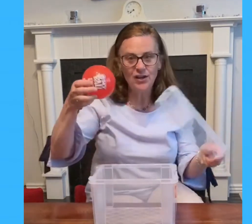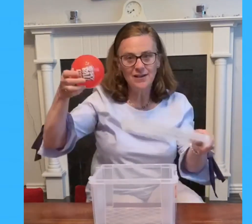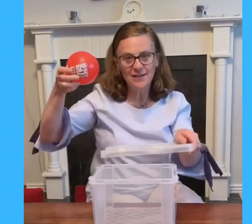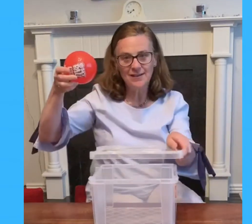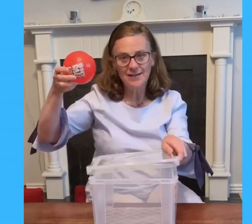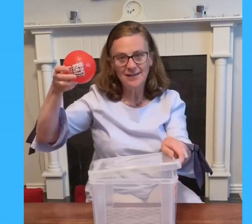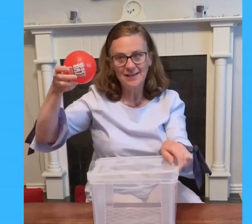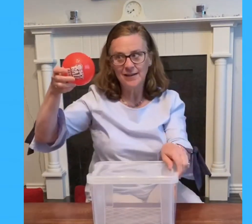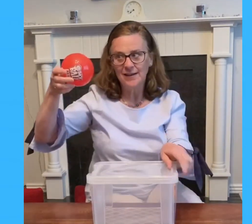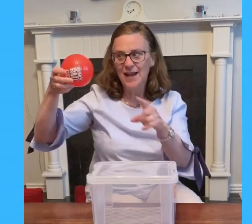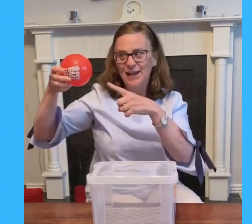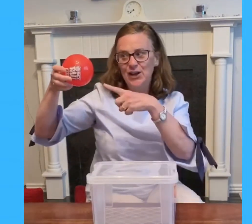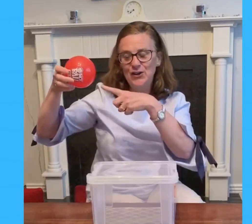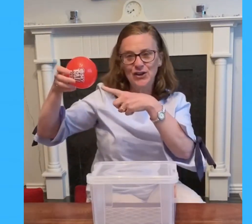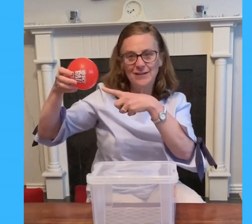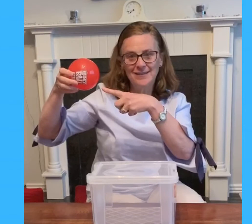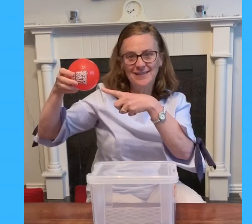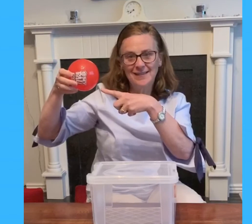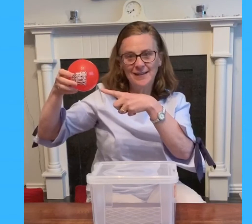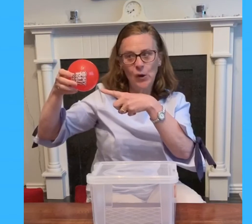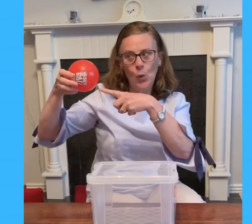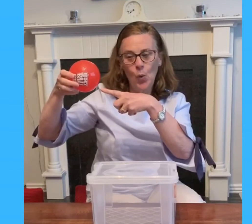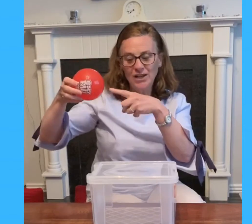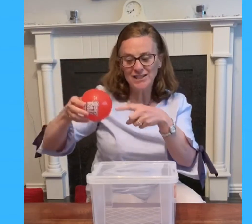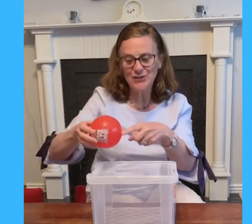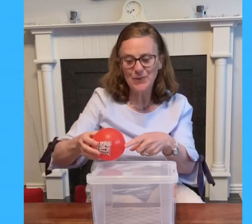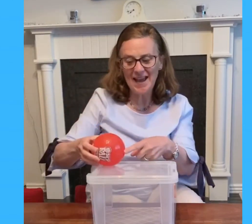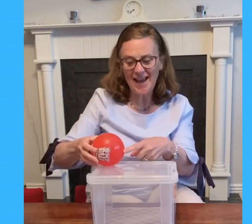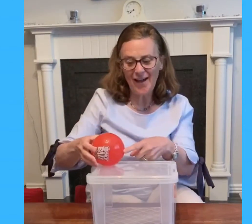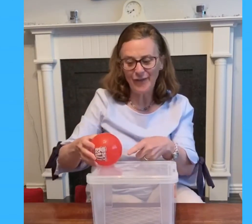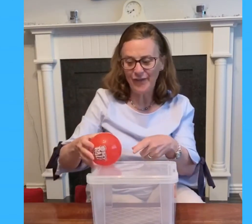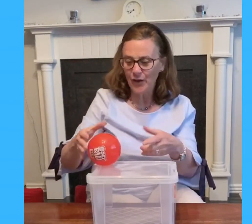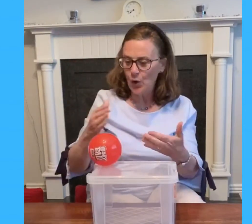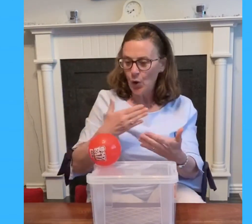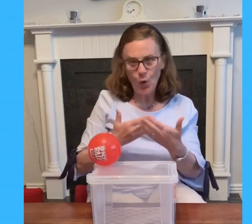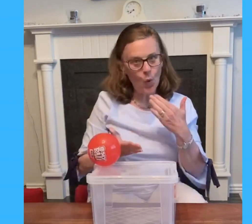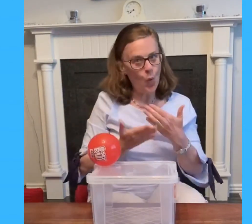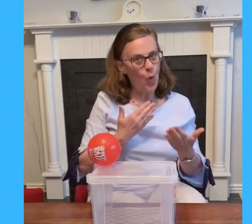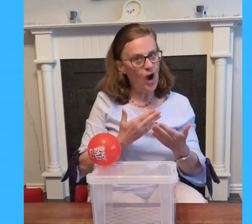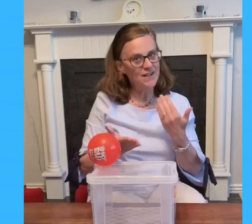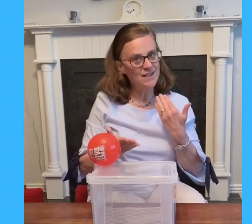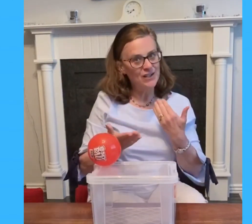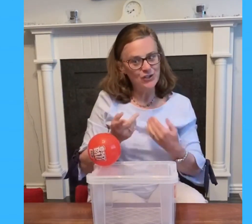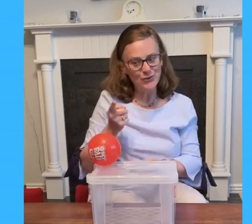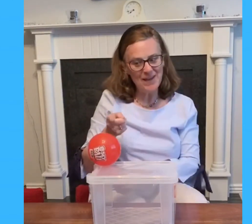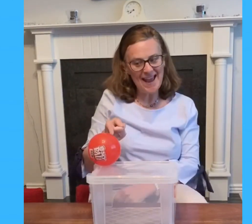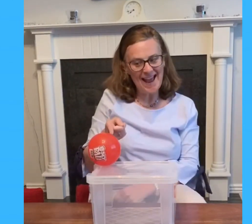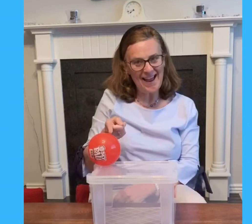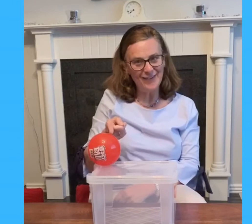look what do we have what do we have